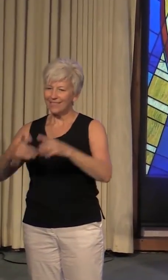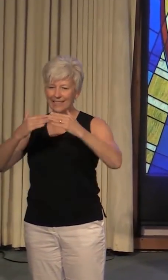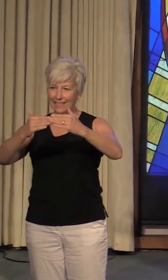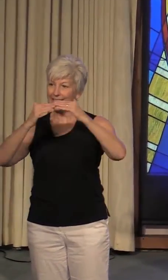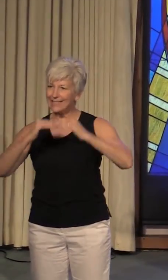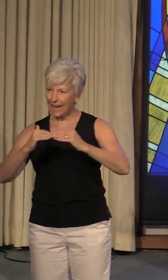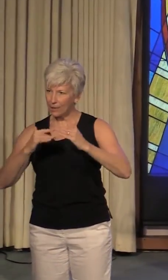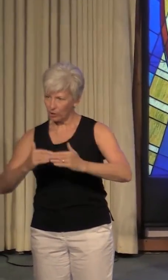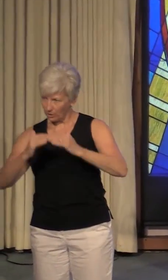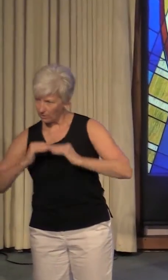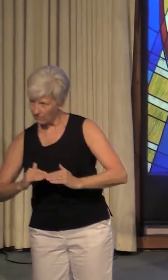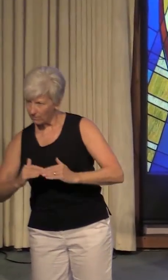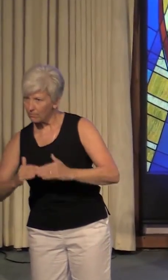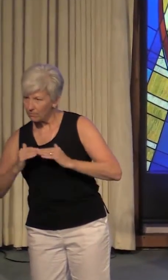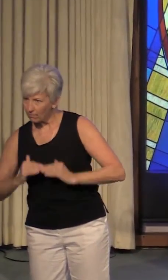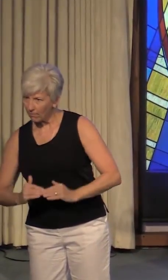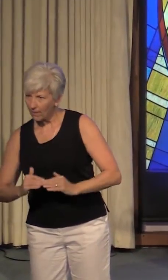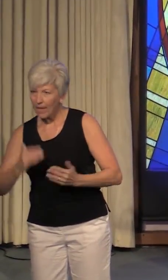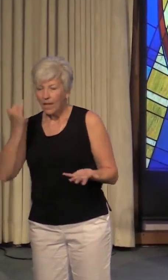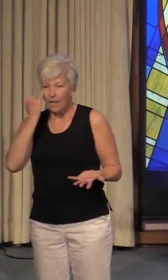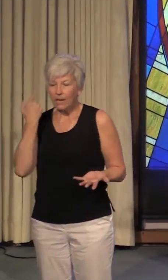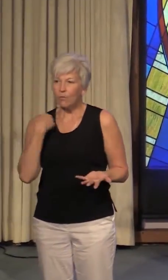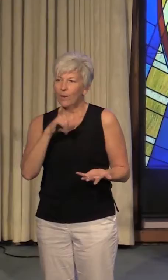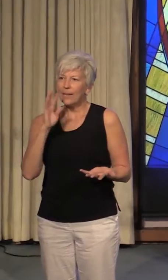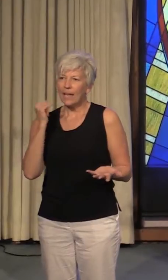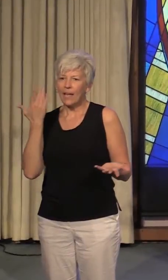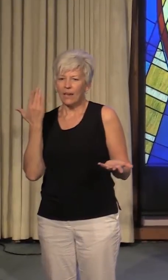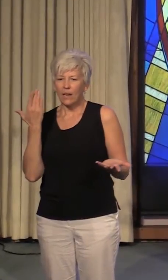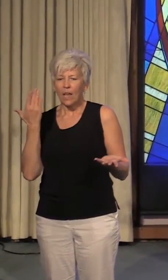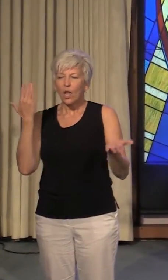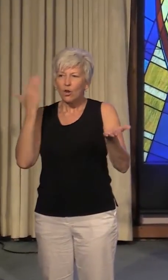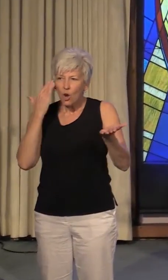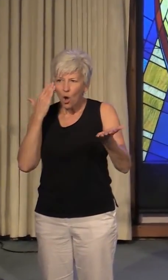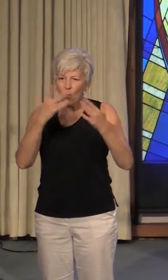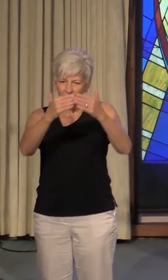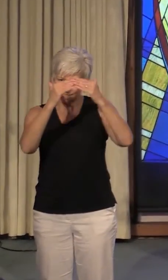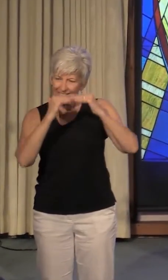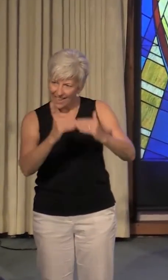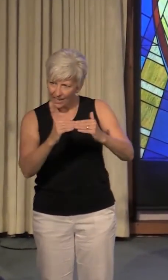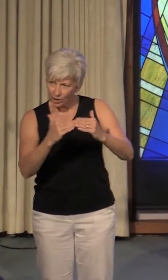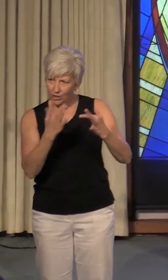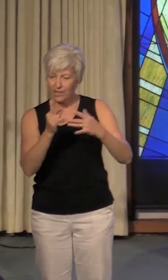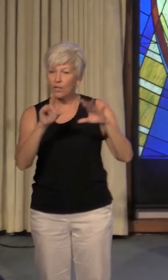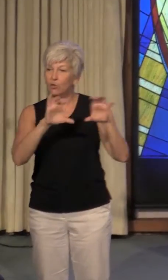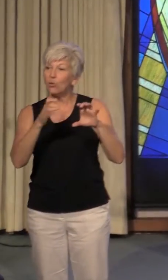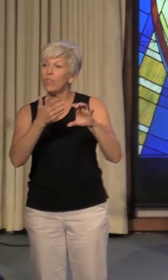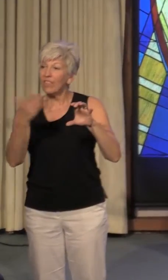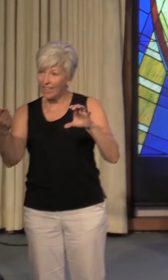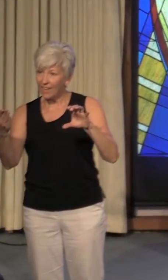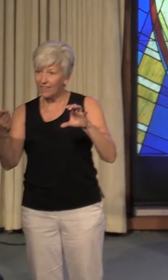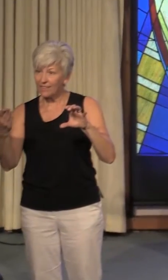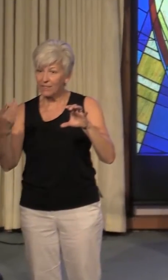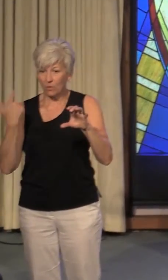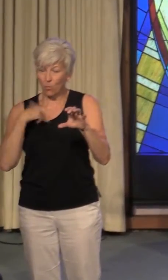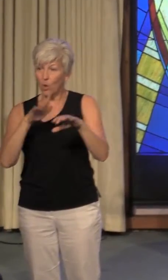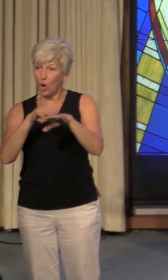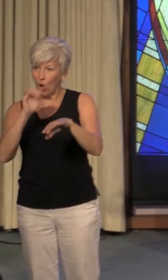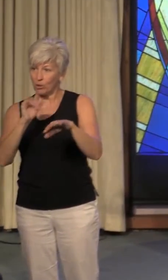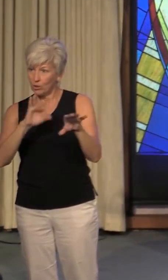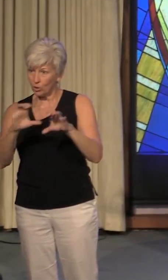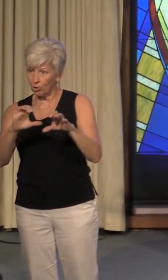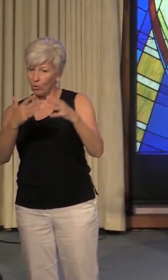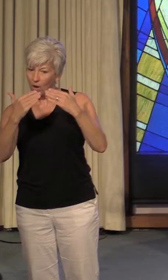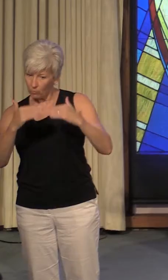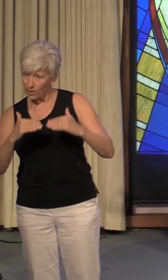and do the things that we're called to do each step along the way, we have a better